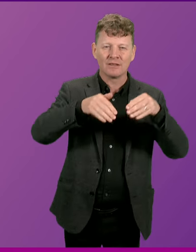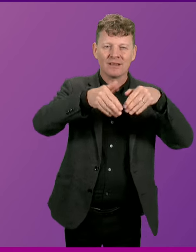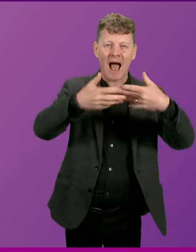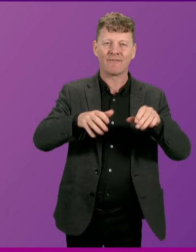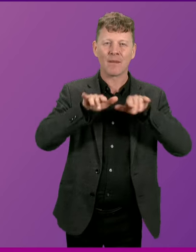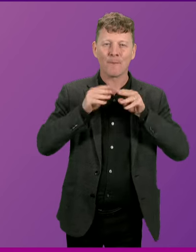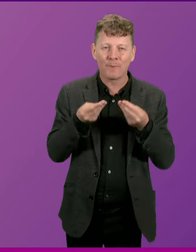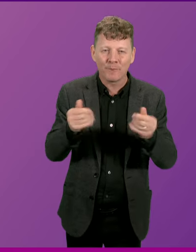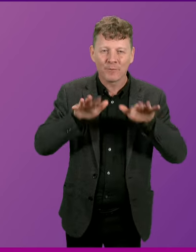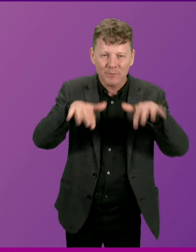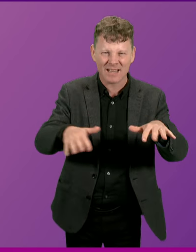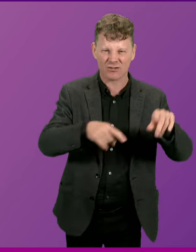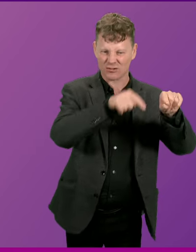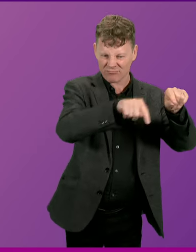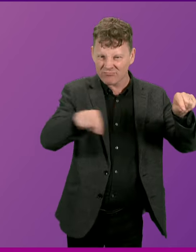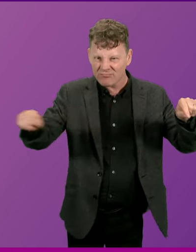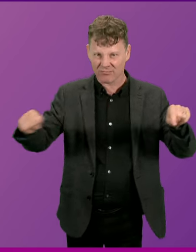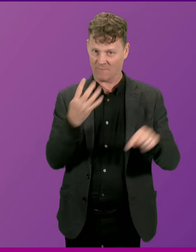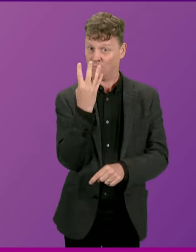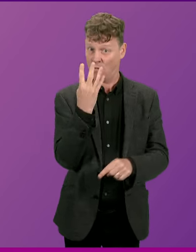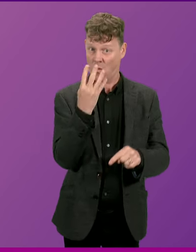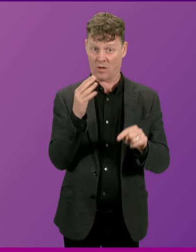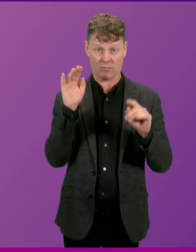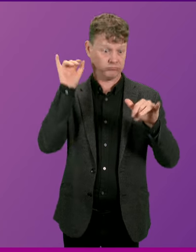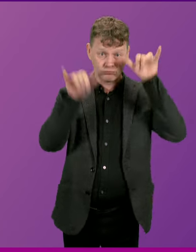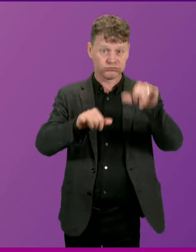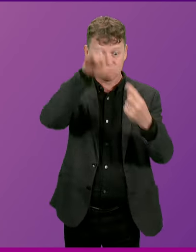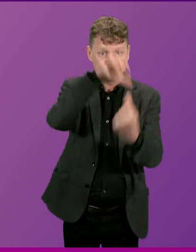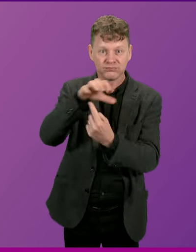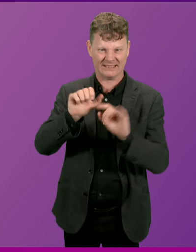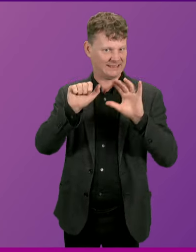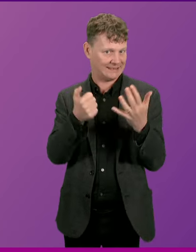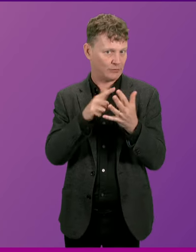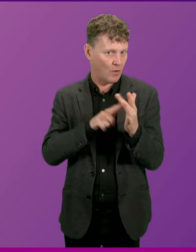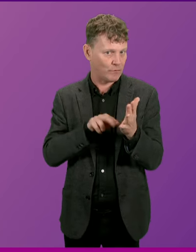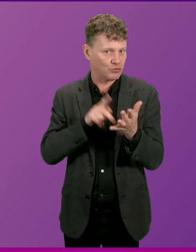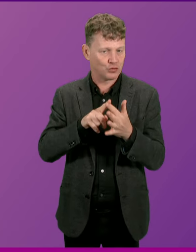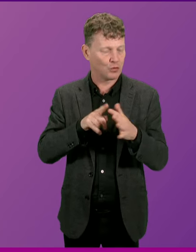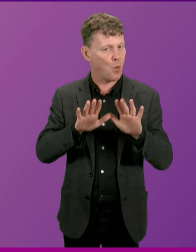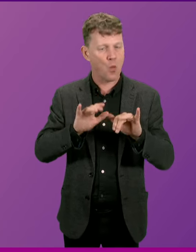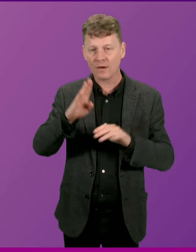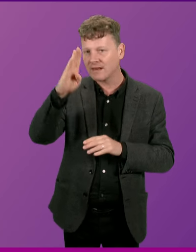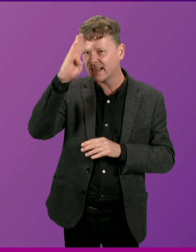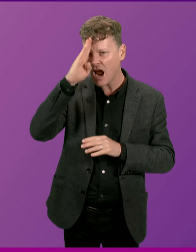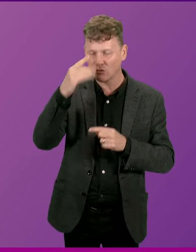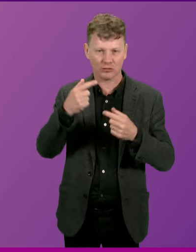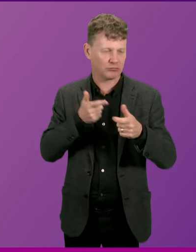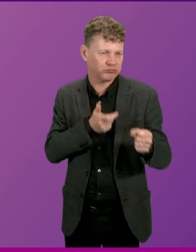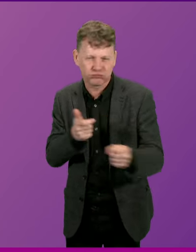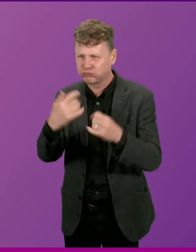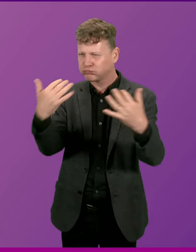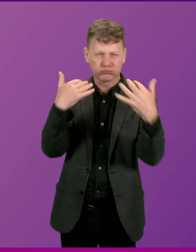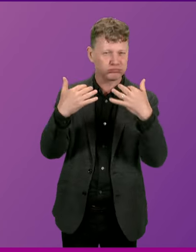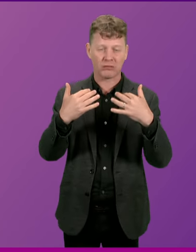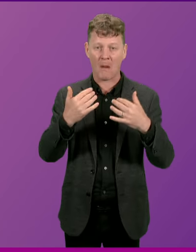Sword, Omaha or Utah beaches on the 6th of June, headed into danger and uncertainty. They were